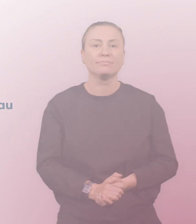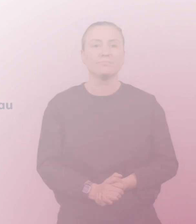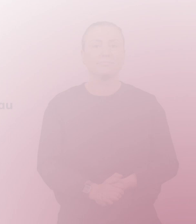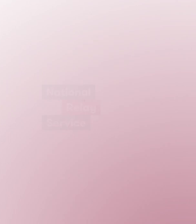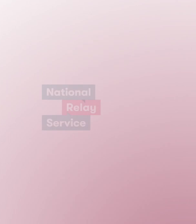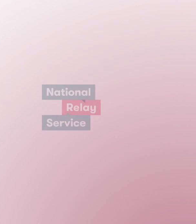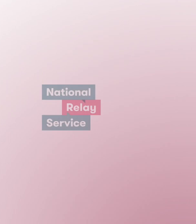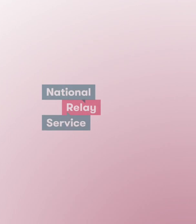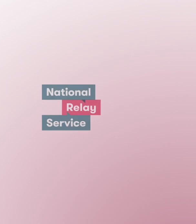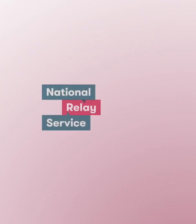quotidien.